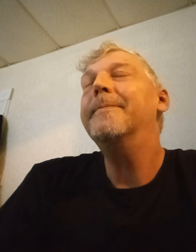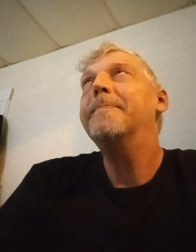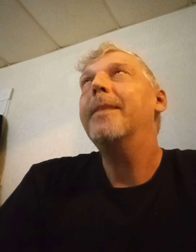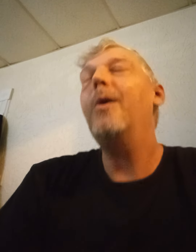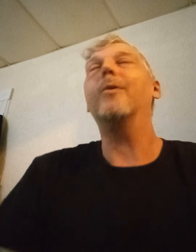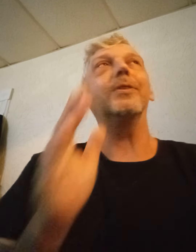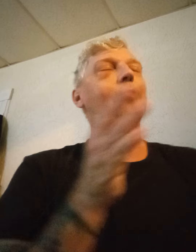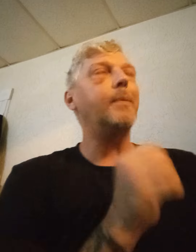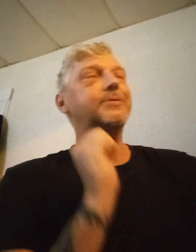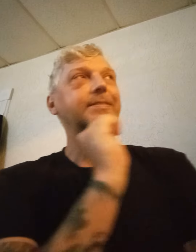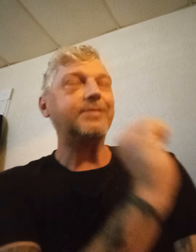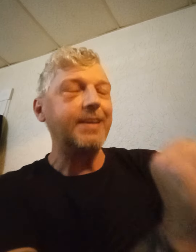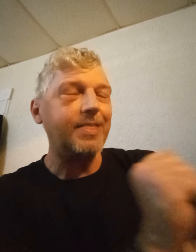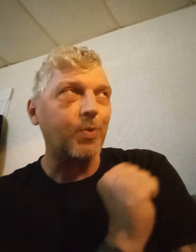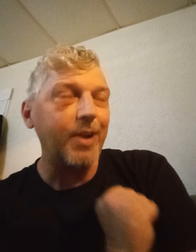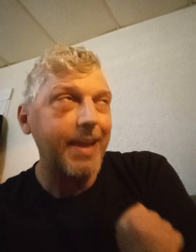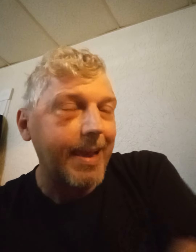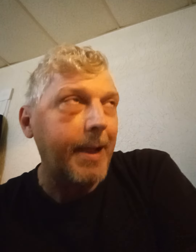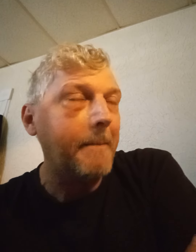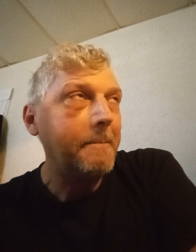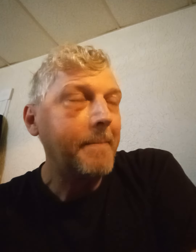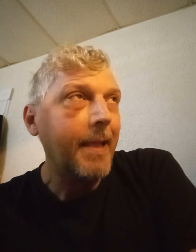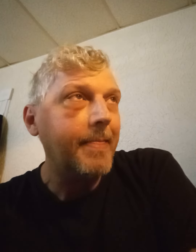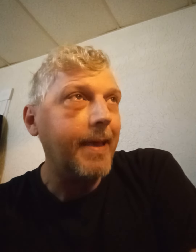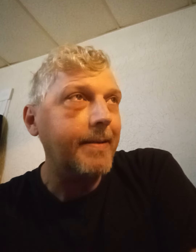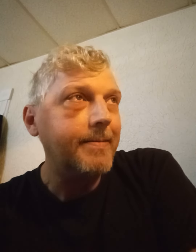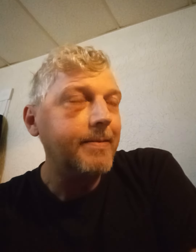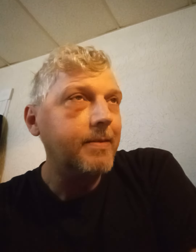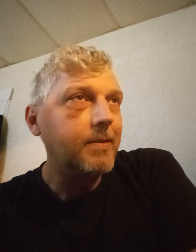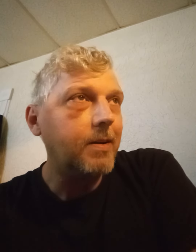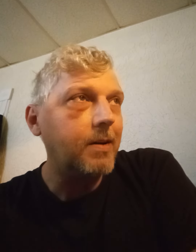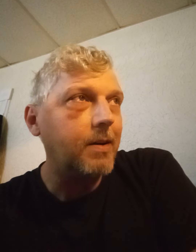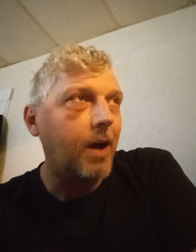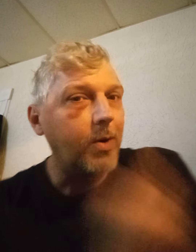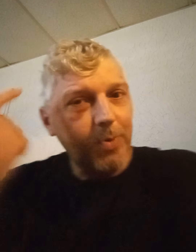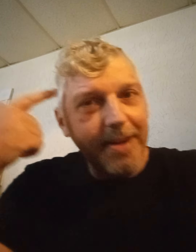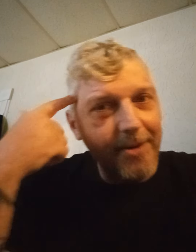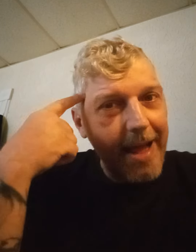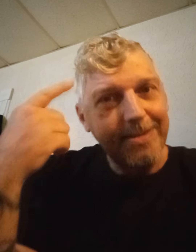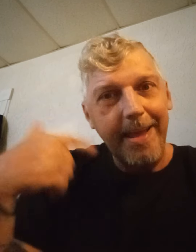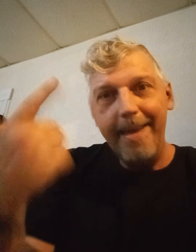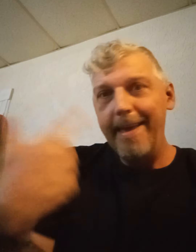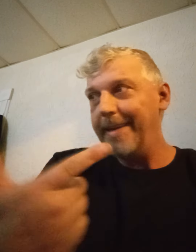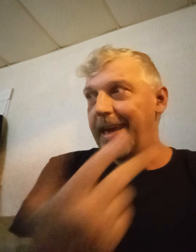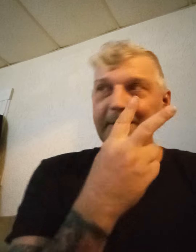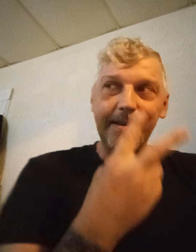oh chris hobinstein c3 that always wore different hats and gave me